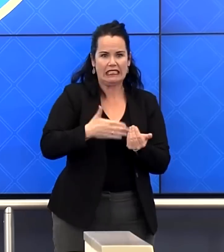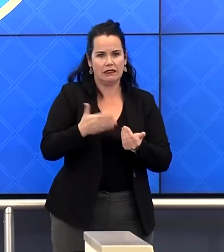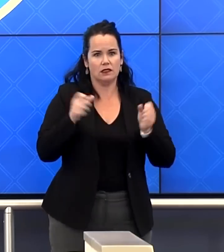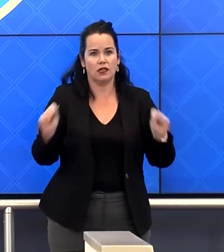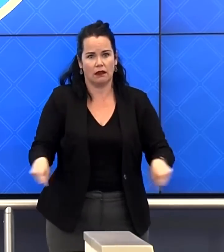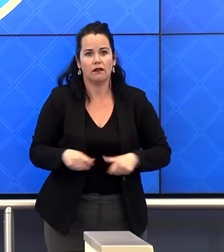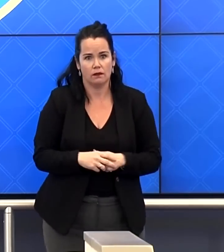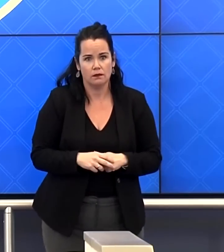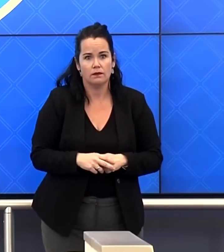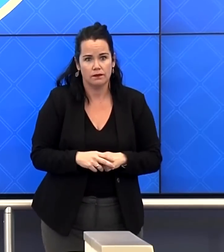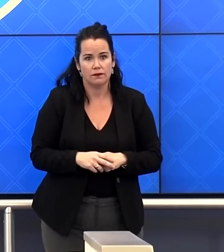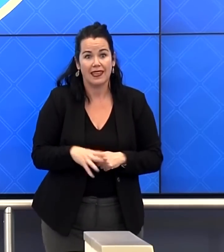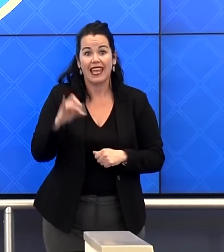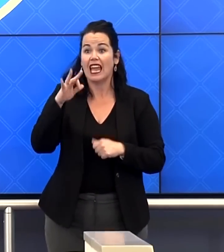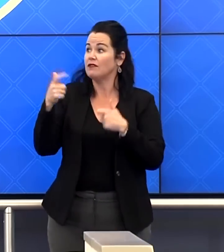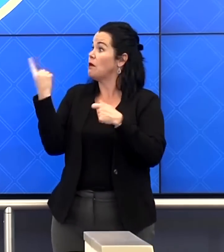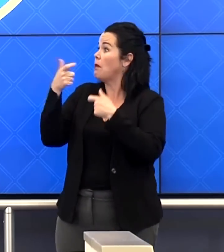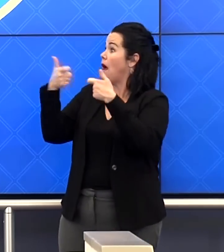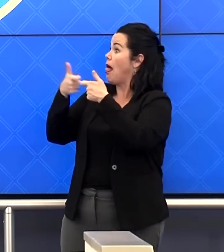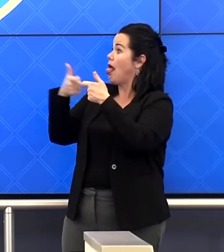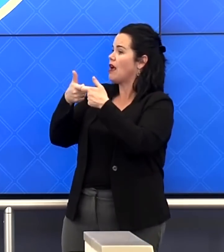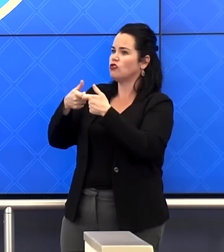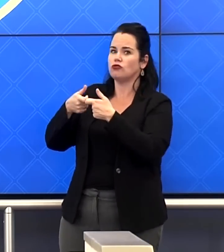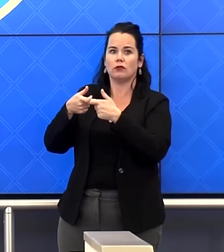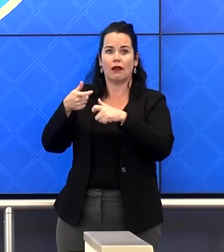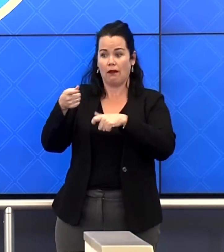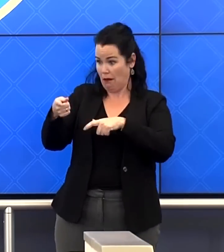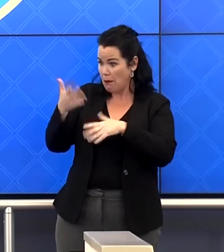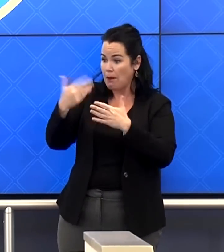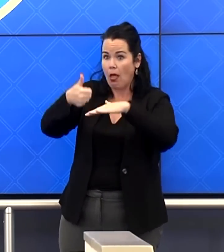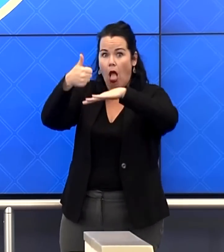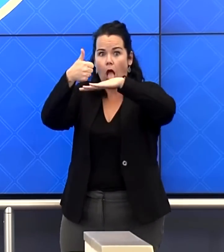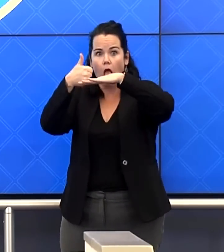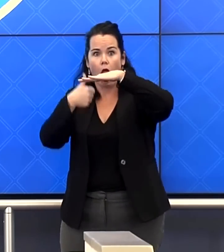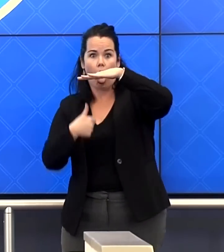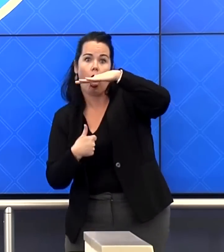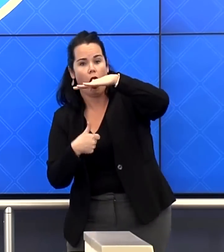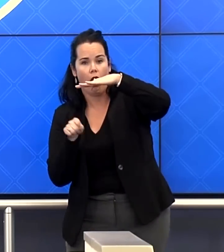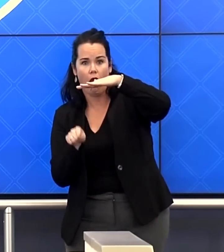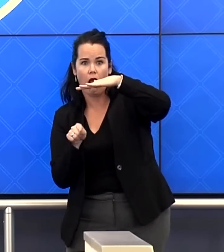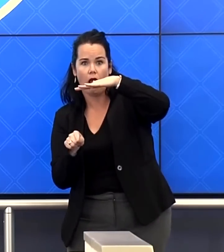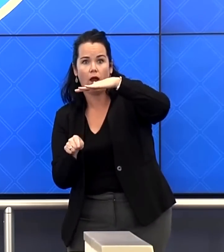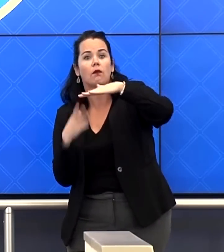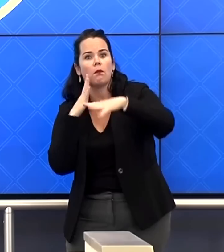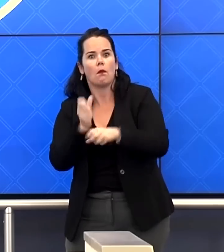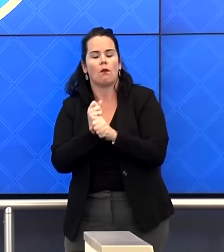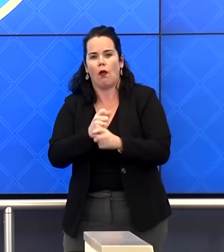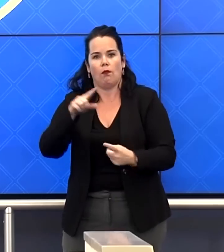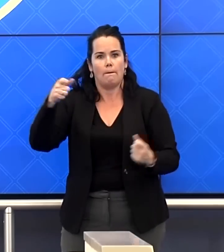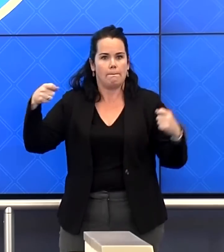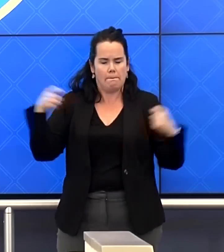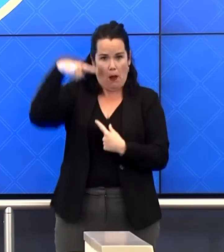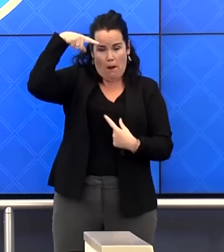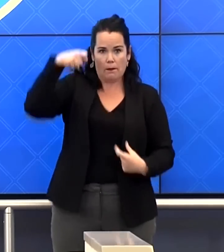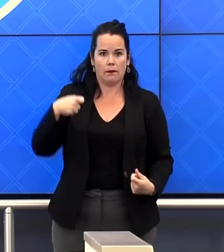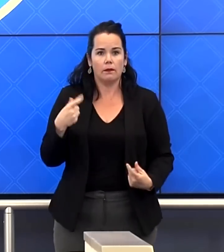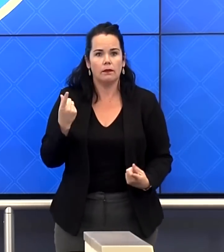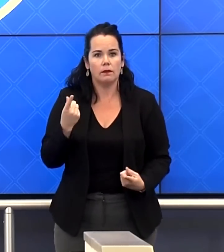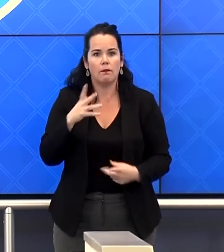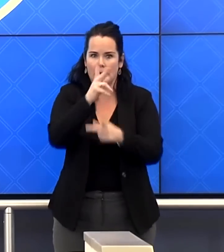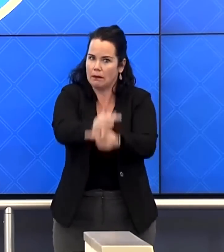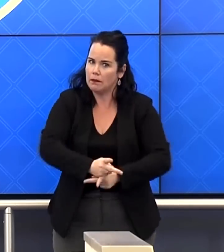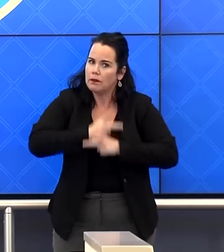where electrical items may be submerged. Stay updated and please get somewhere safe.